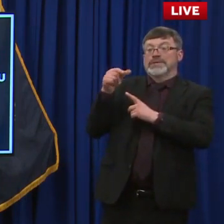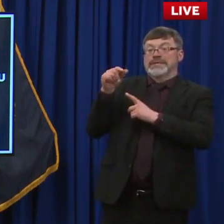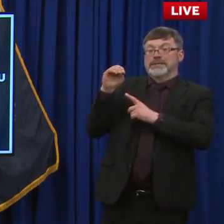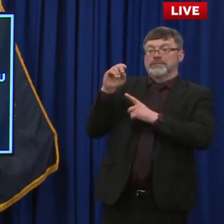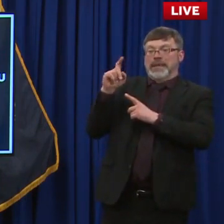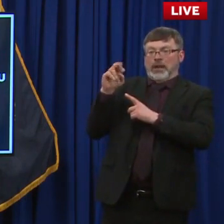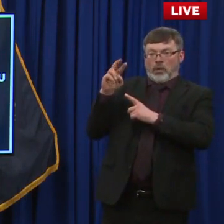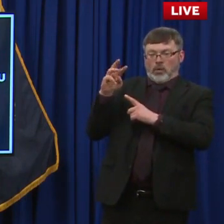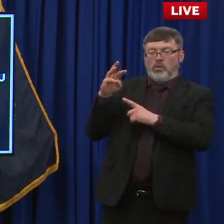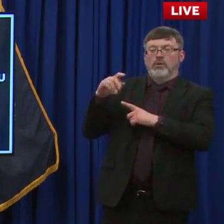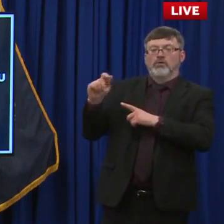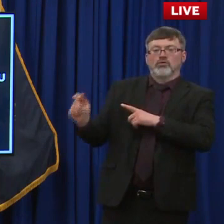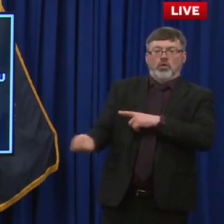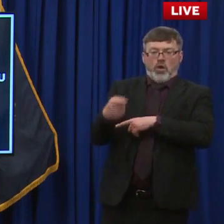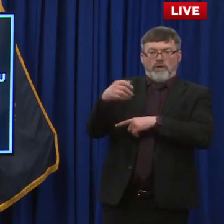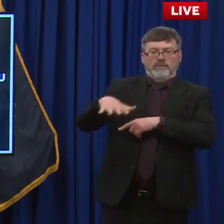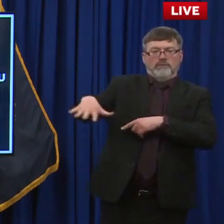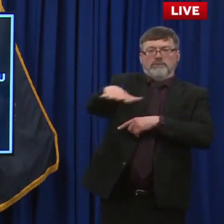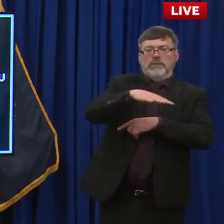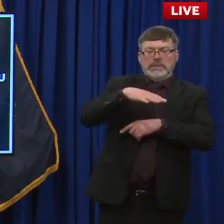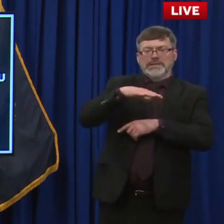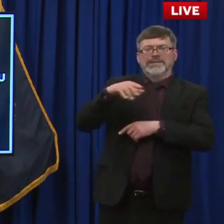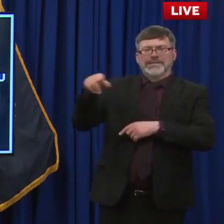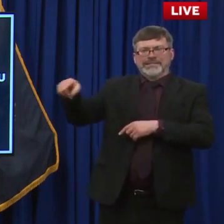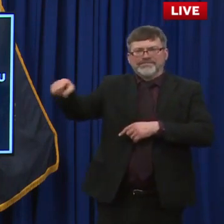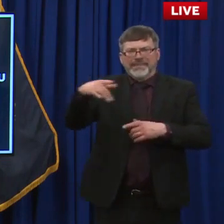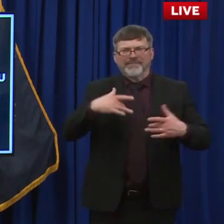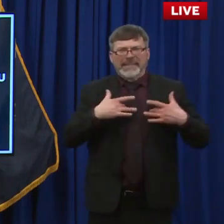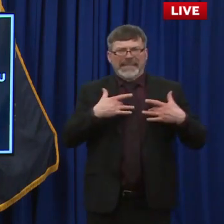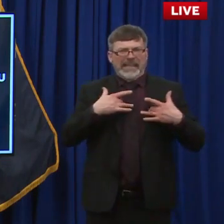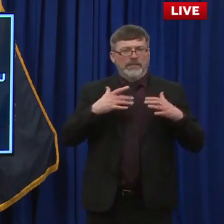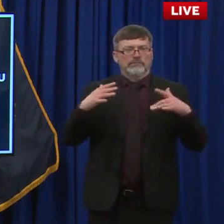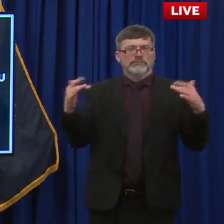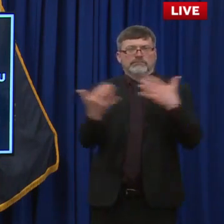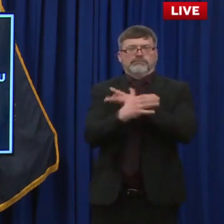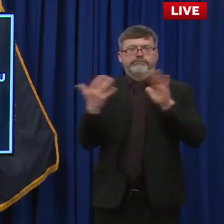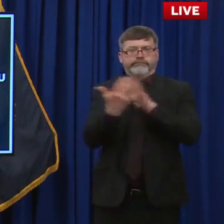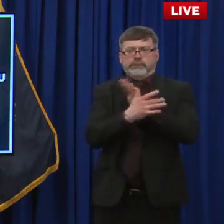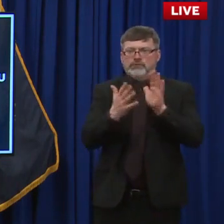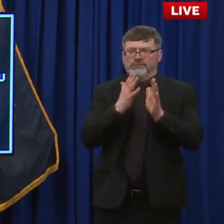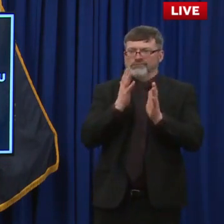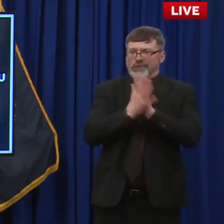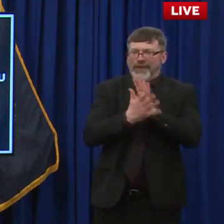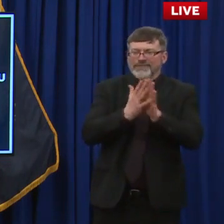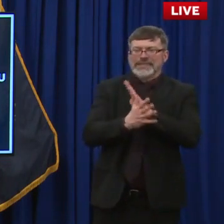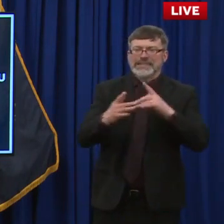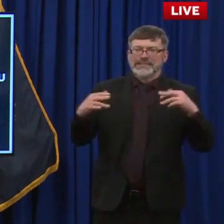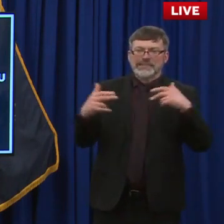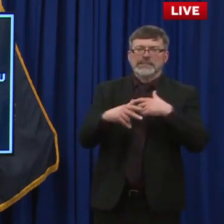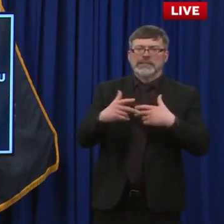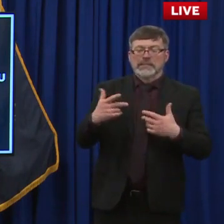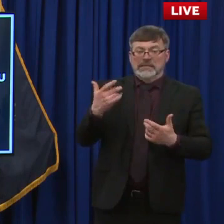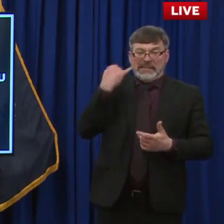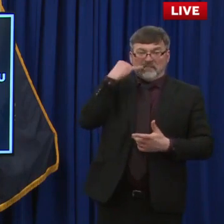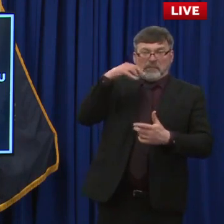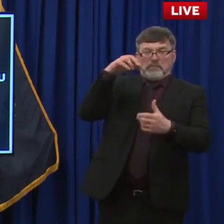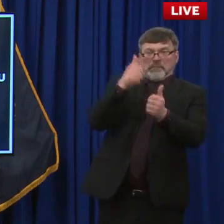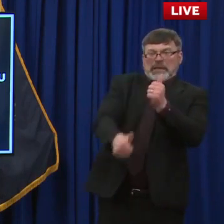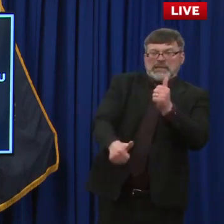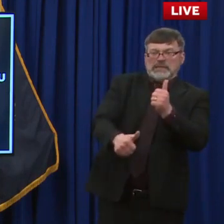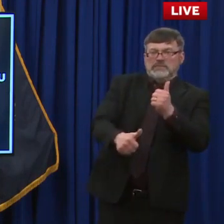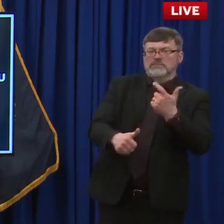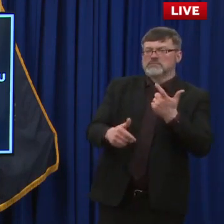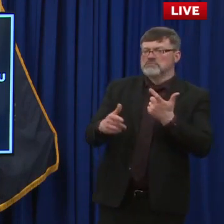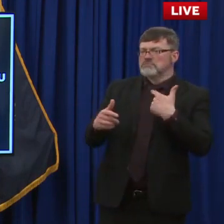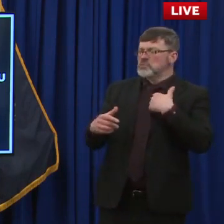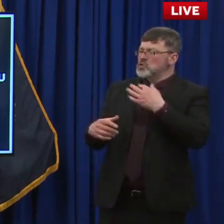concerned about trapping other impacts from this development. They say they've written to you. What are